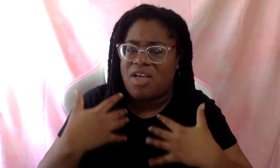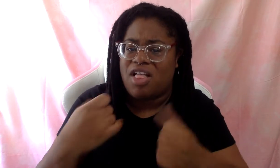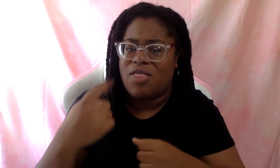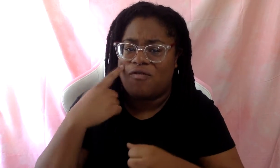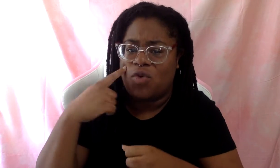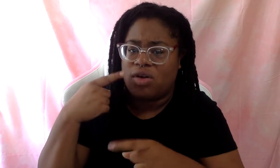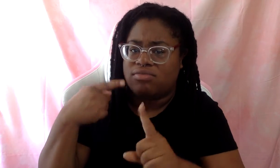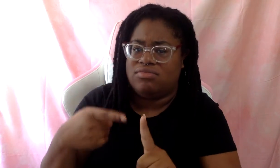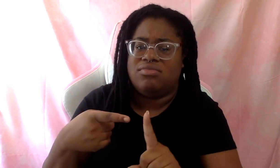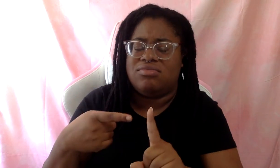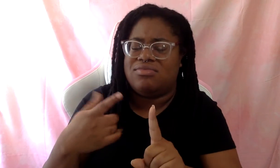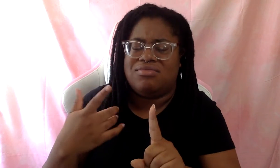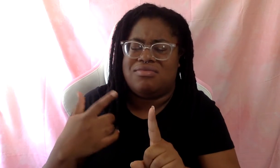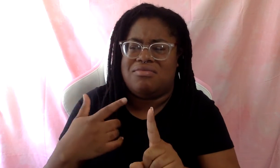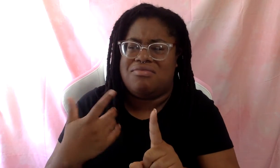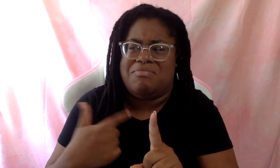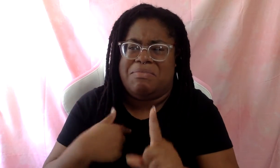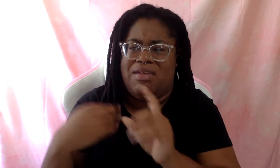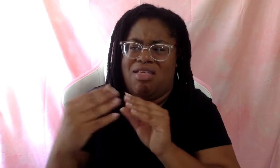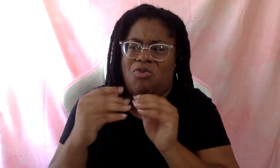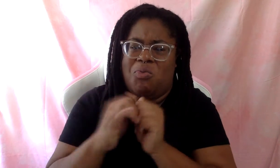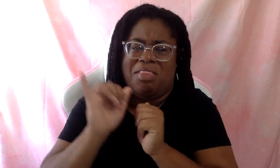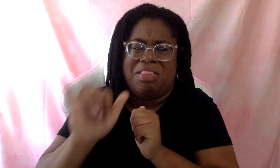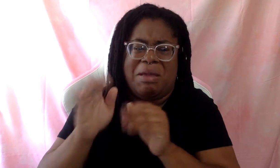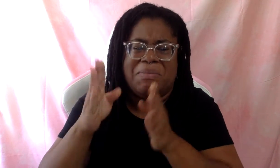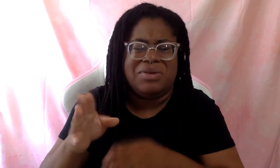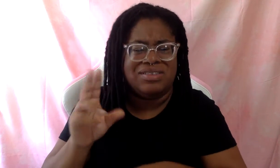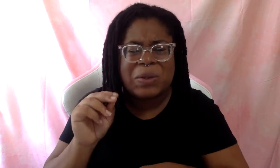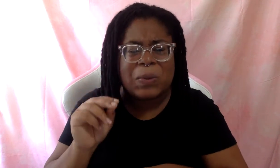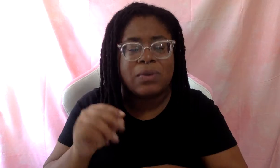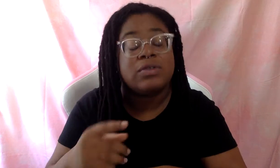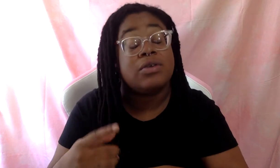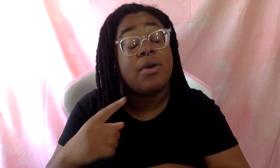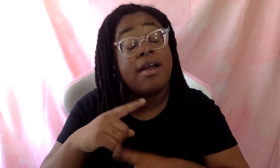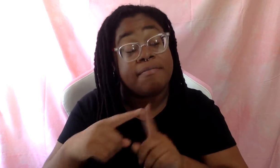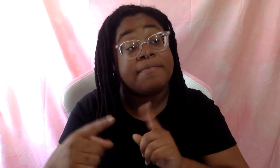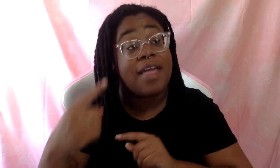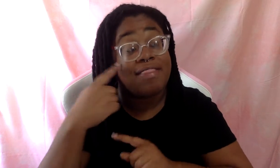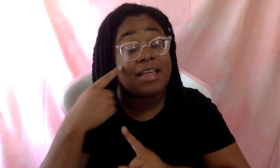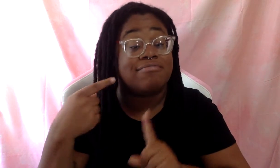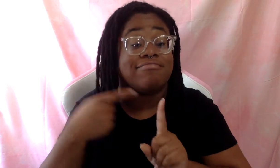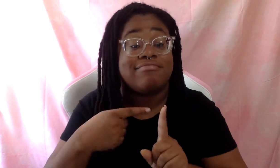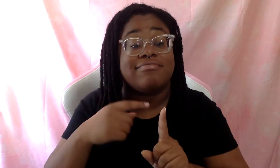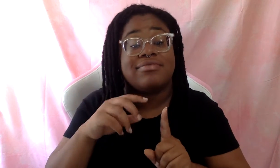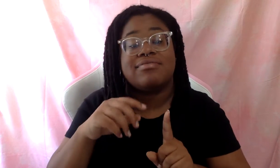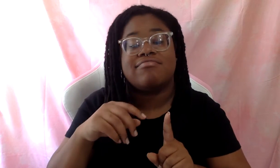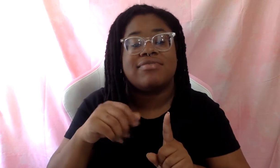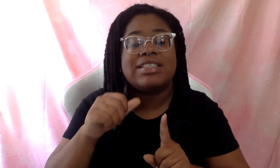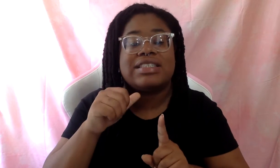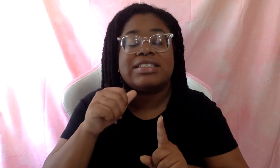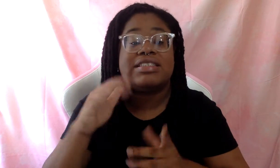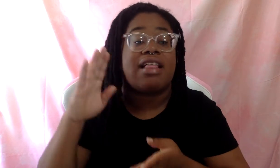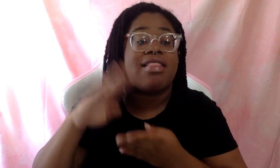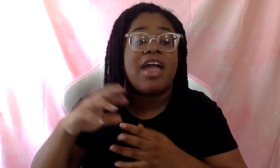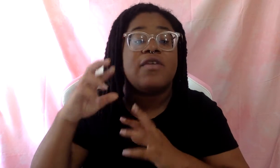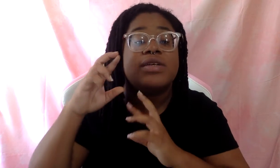to strive towards. Right. And I think that has to do with entitlement. has to do with just like a lack of respect that I walk into.